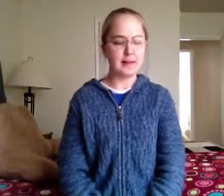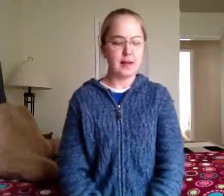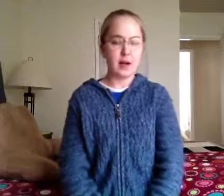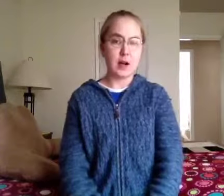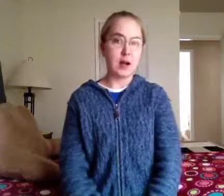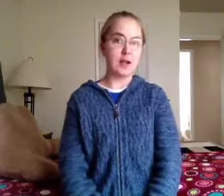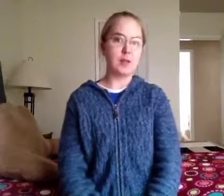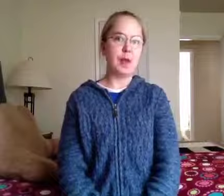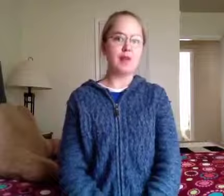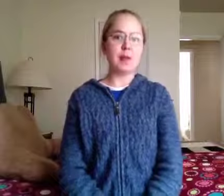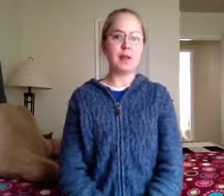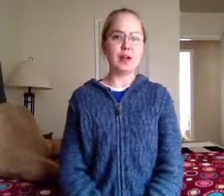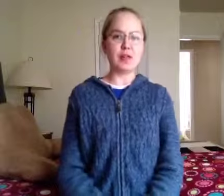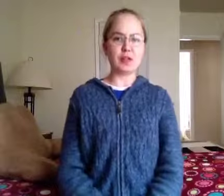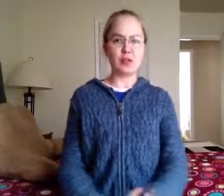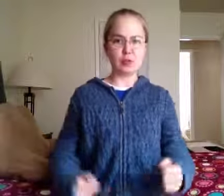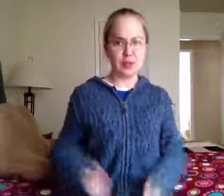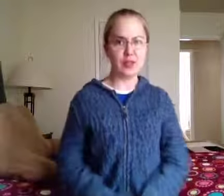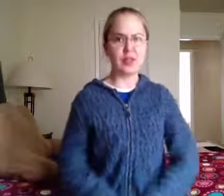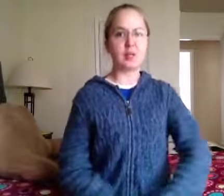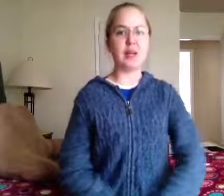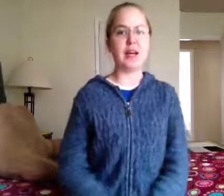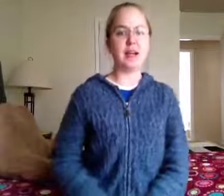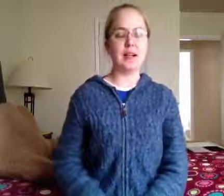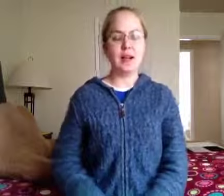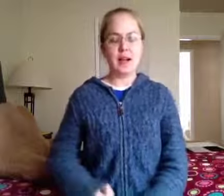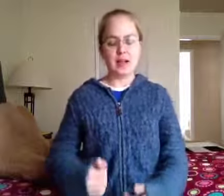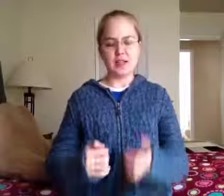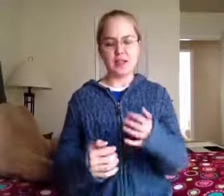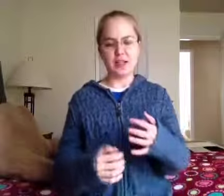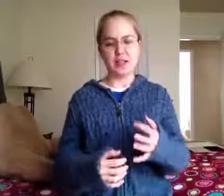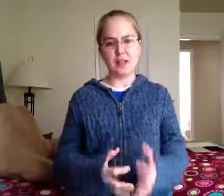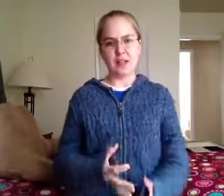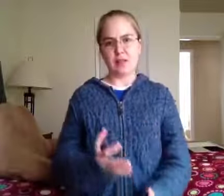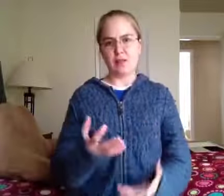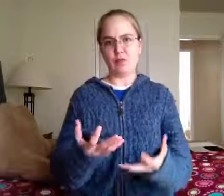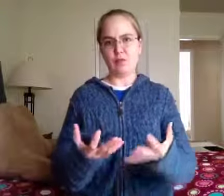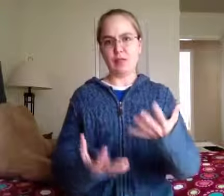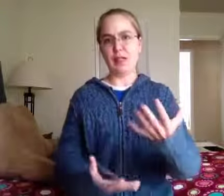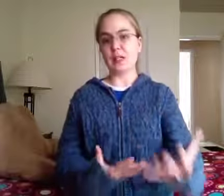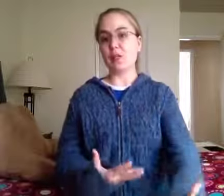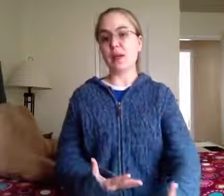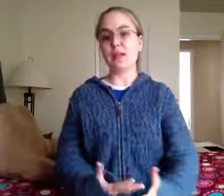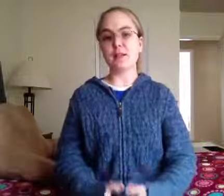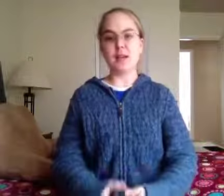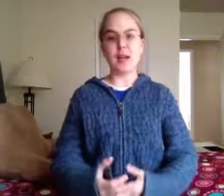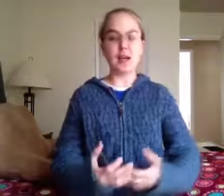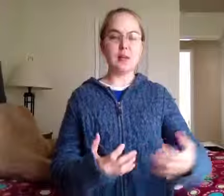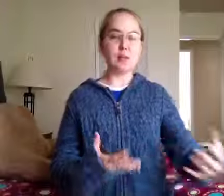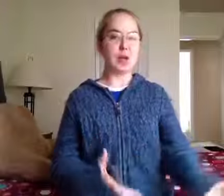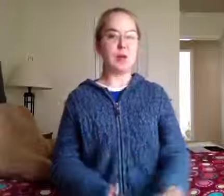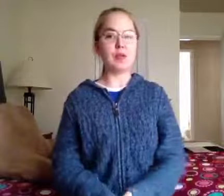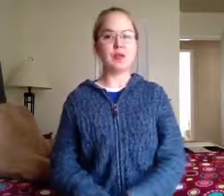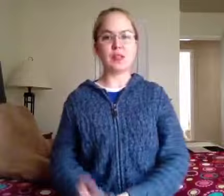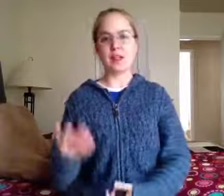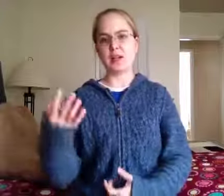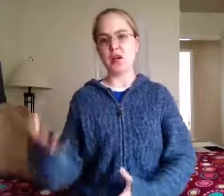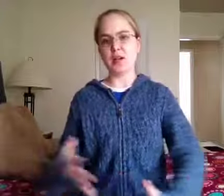And, in spite of my better efforts to stick to this plan, I started reading tweets and blog posts and talking